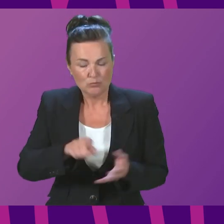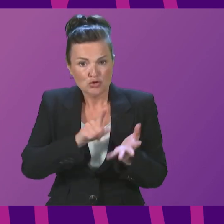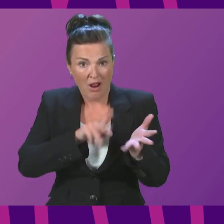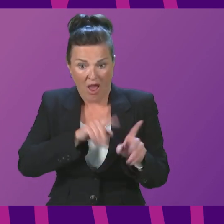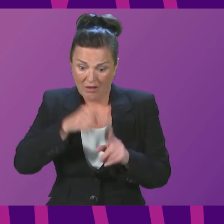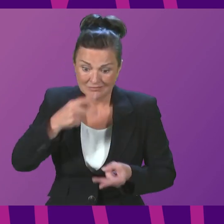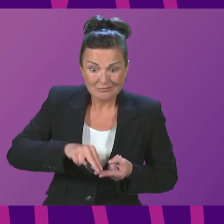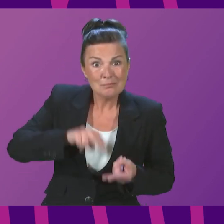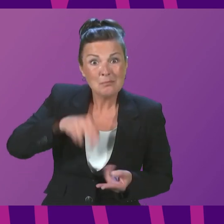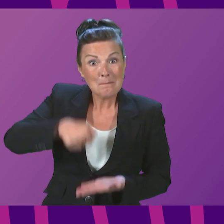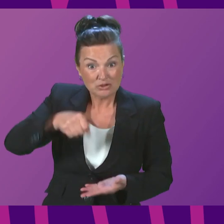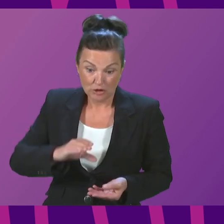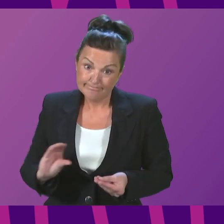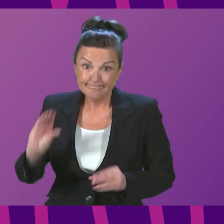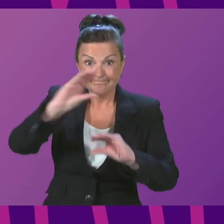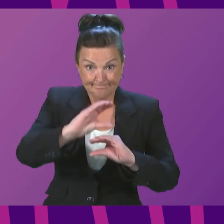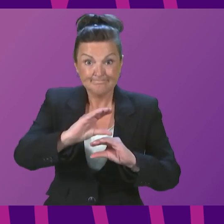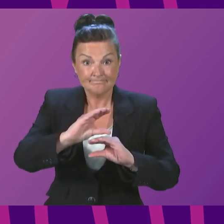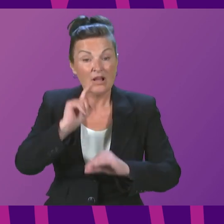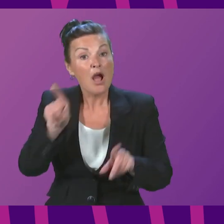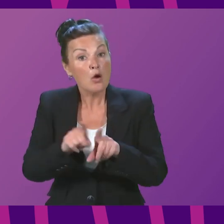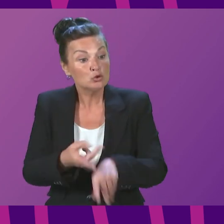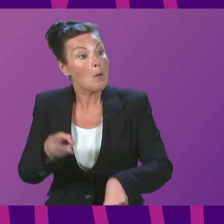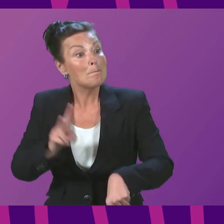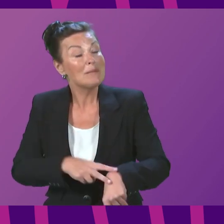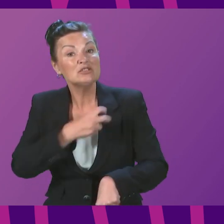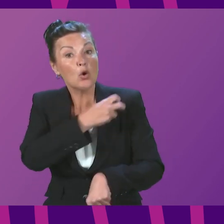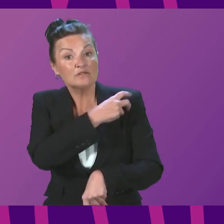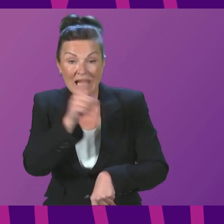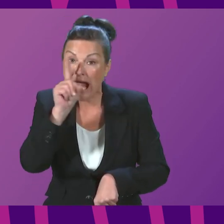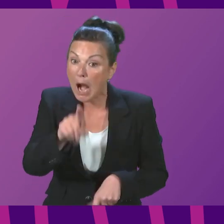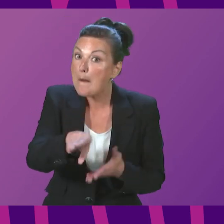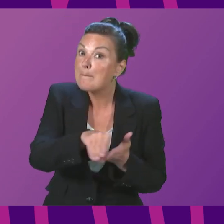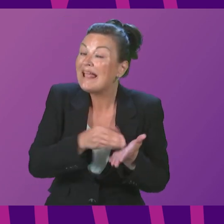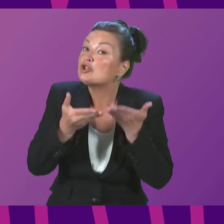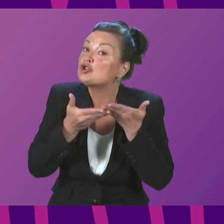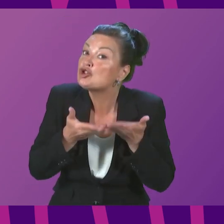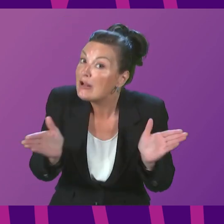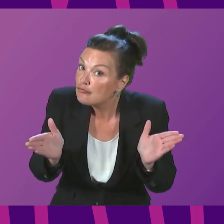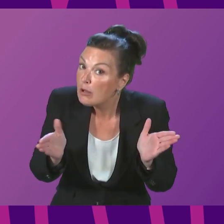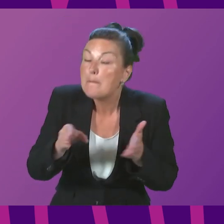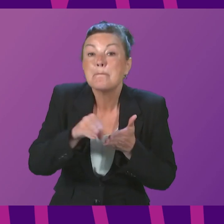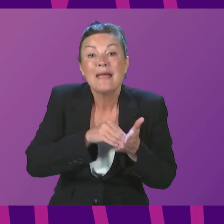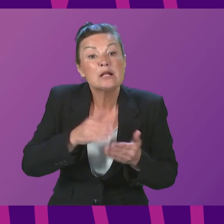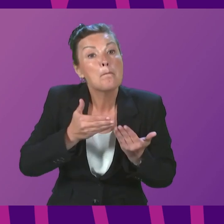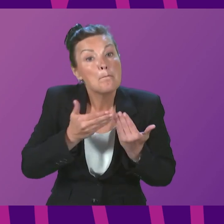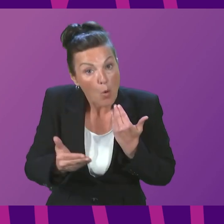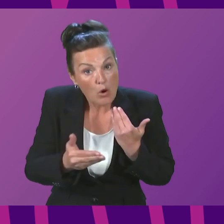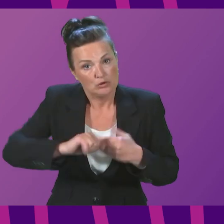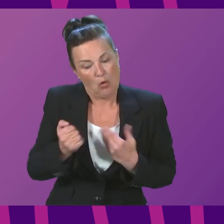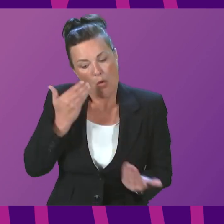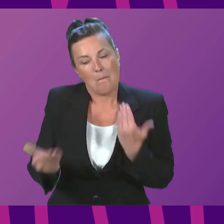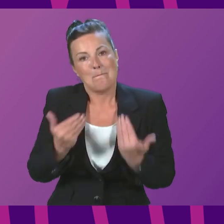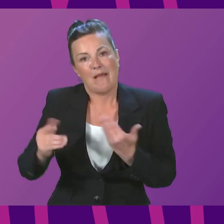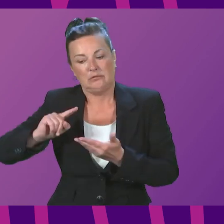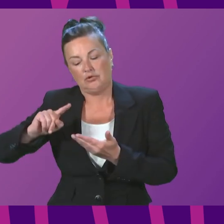of the police in Scotland. And police officers, generally speaking, are paid more in Scotland than they are elsewhere in the UK.